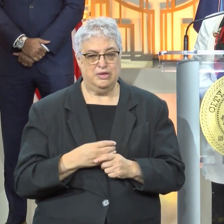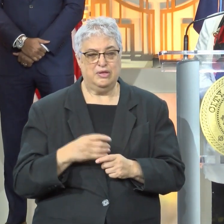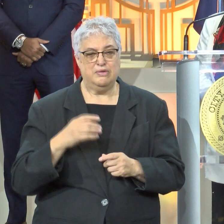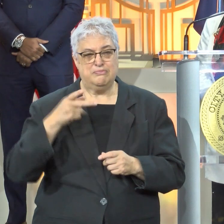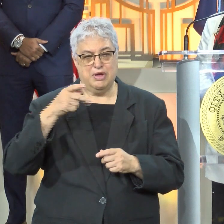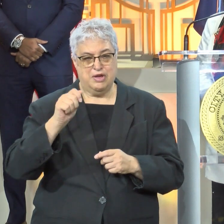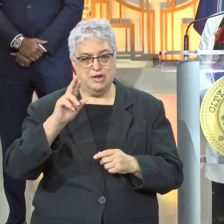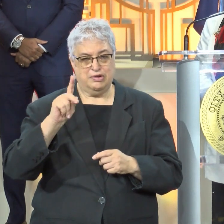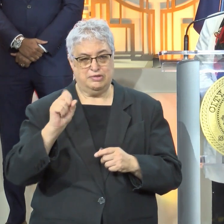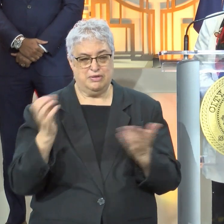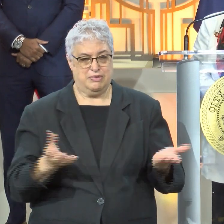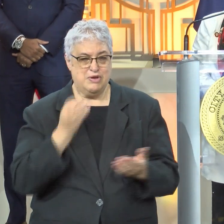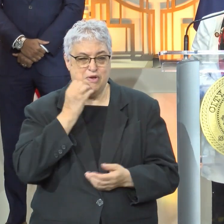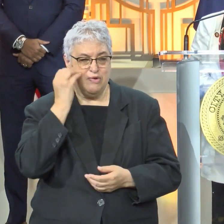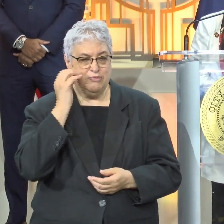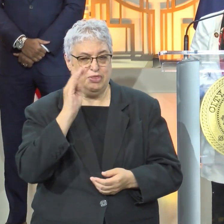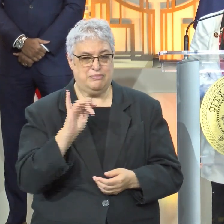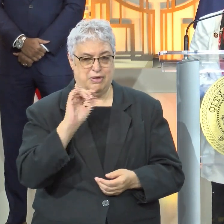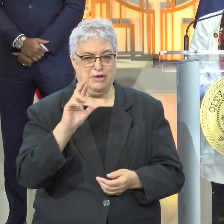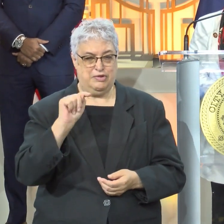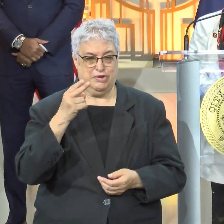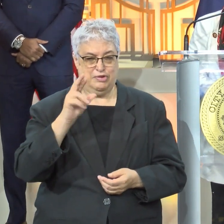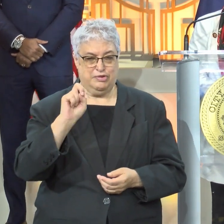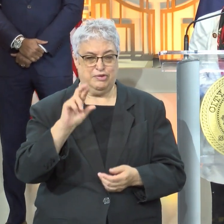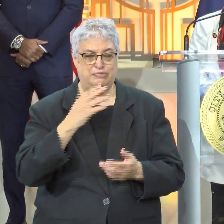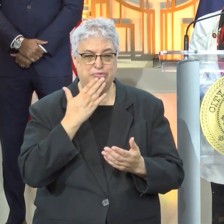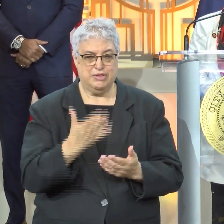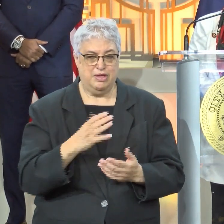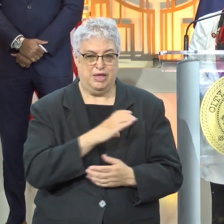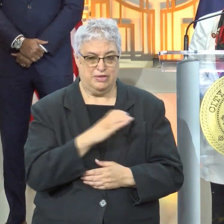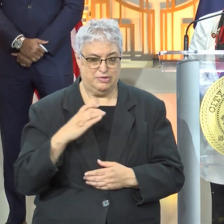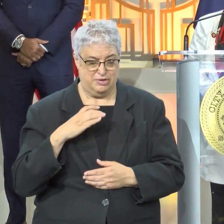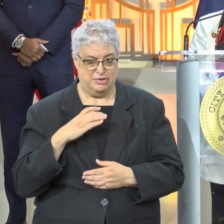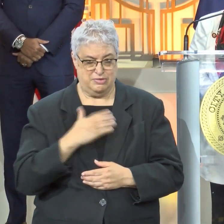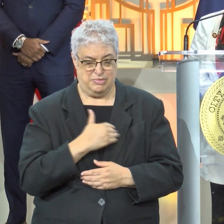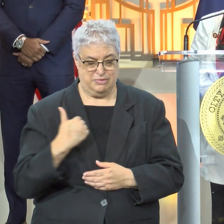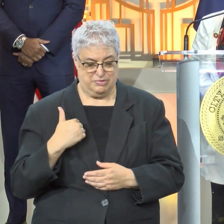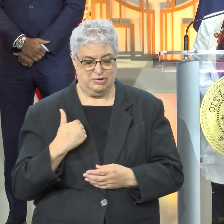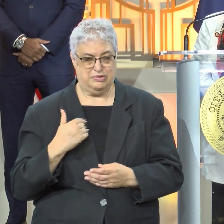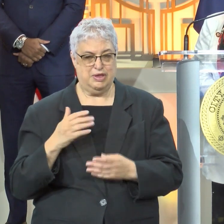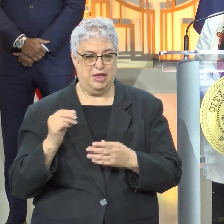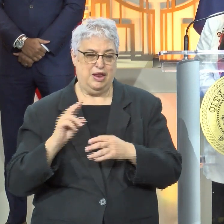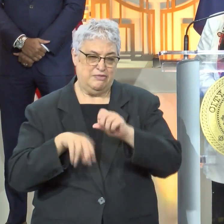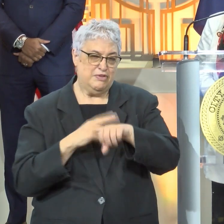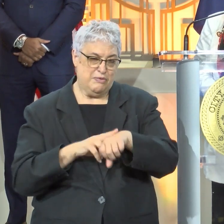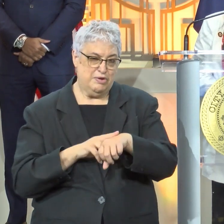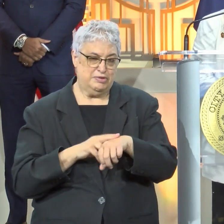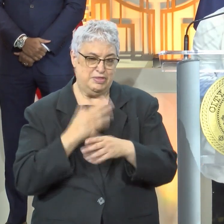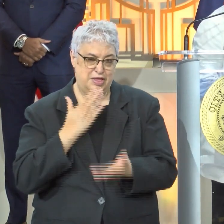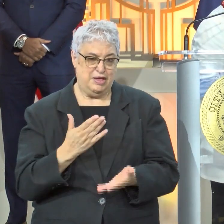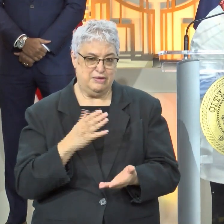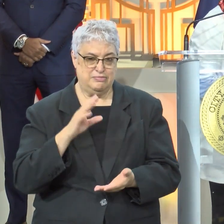home with Mayor Turner. Thank you. And the council members. And of course, I want to